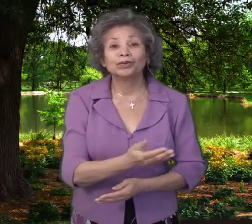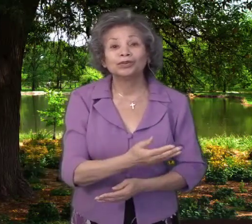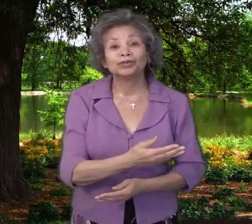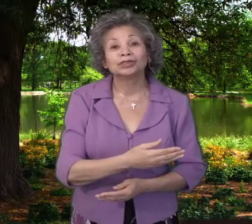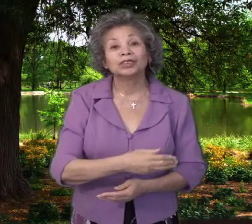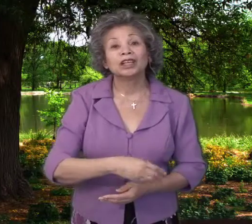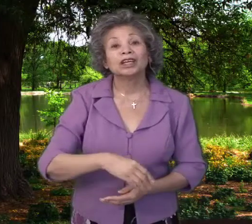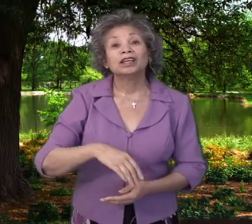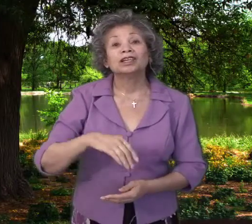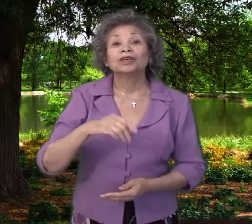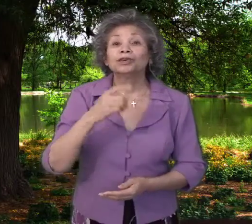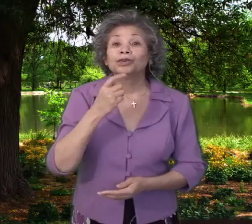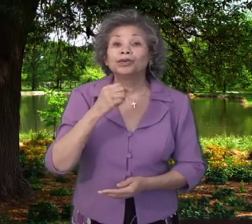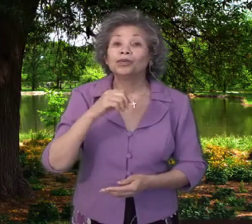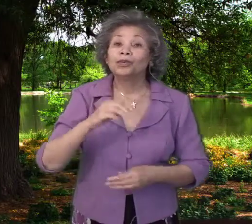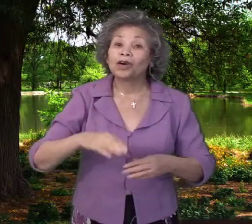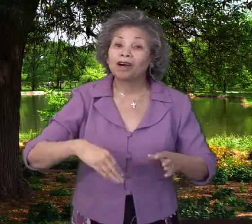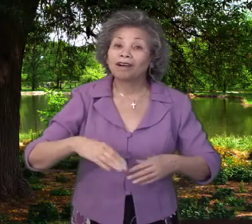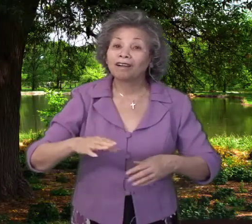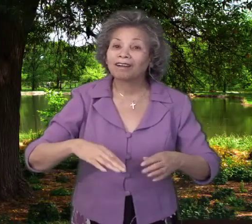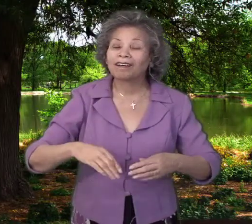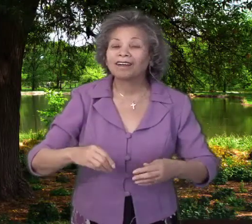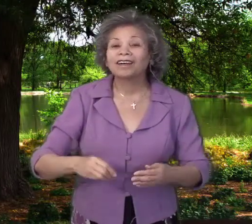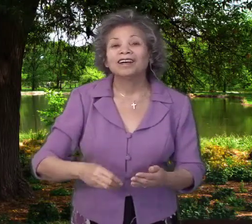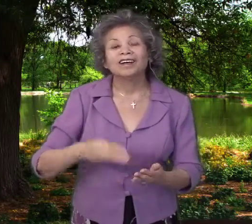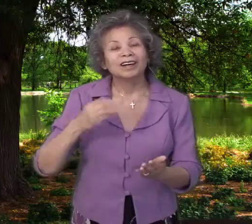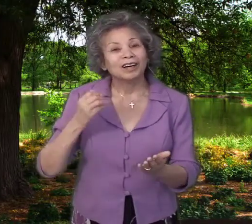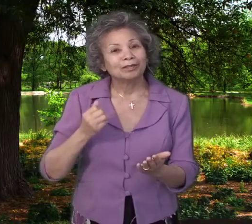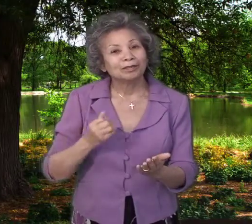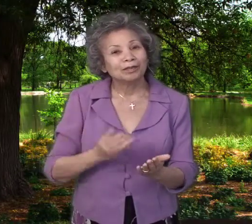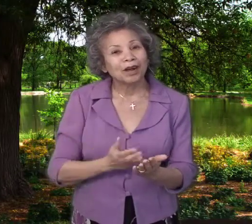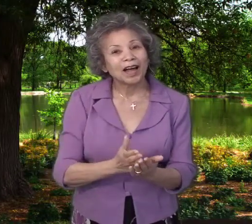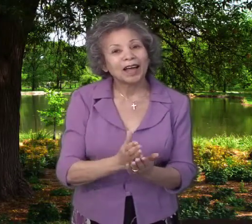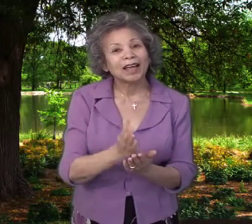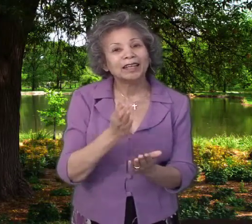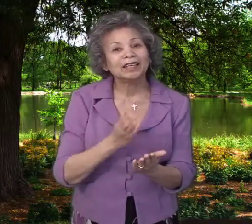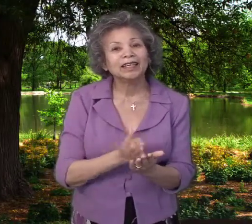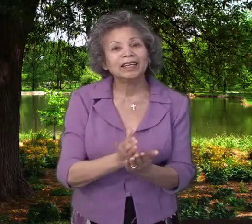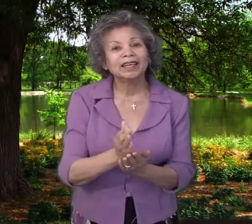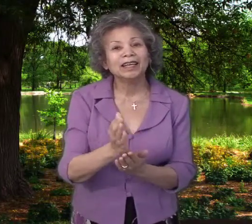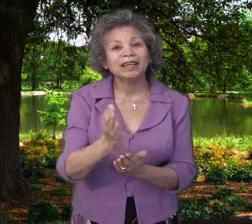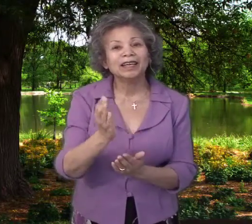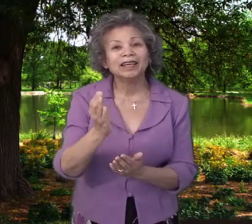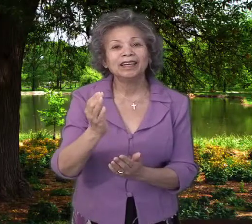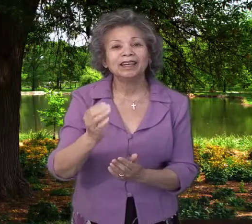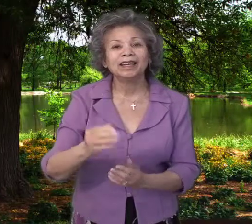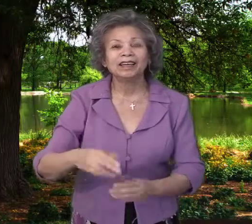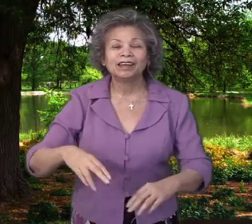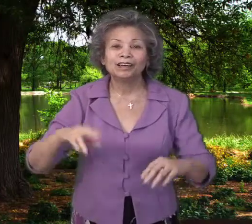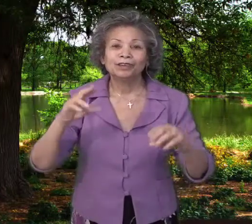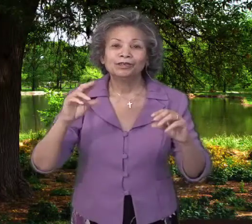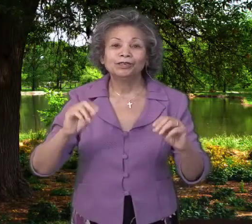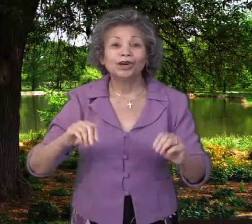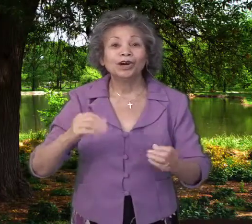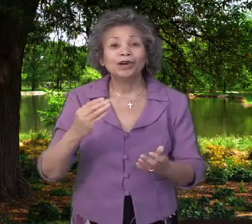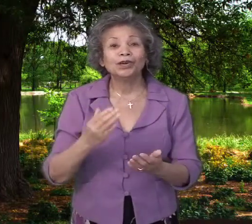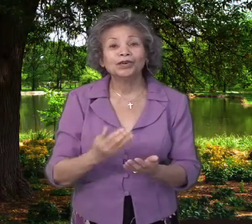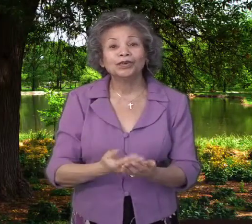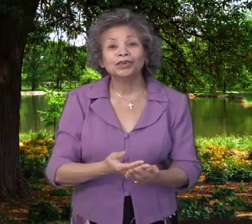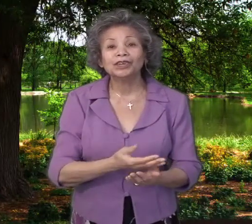who walk uprightly. No good